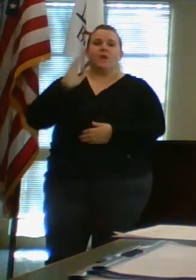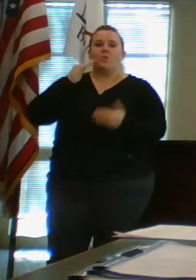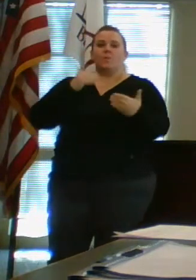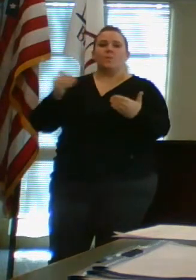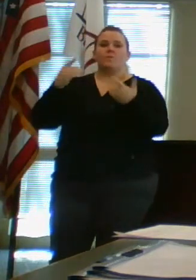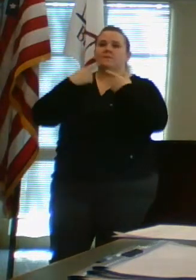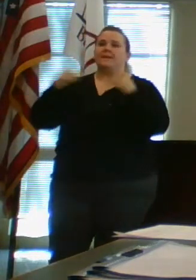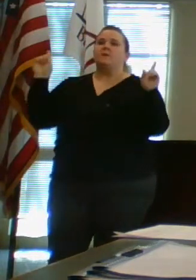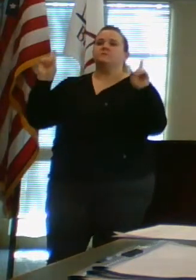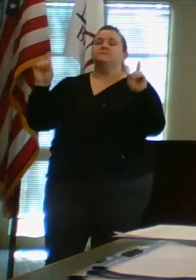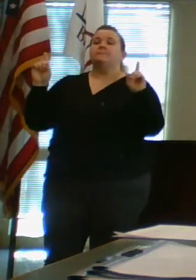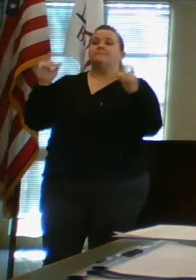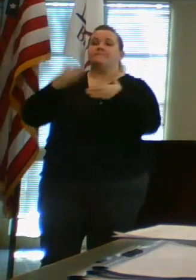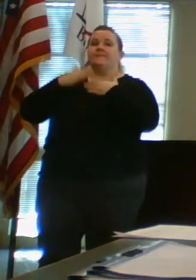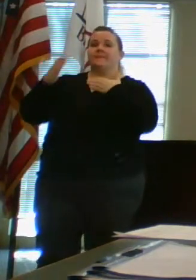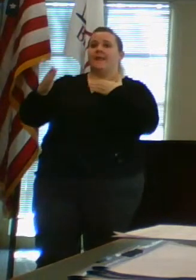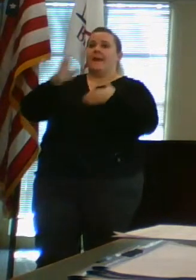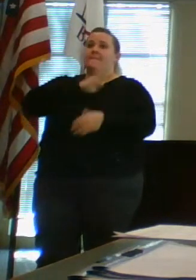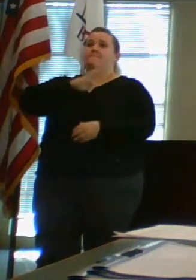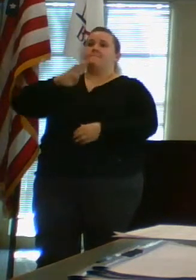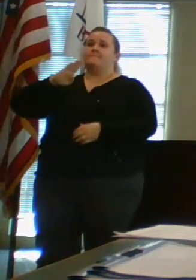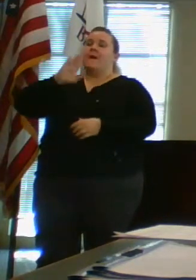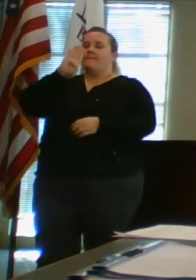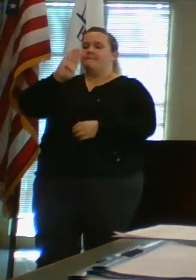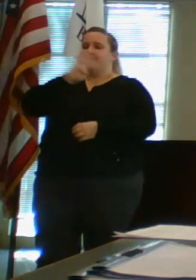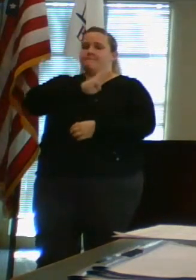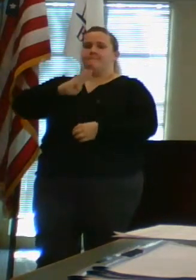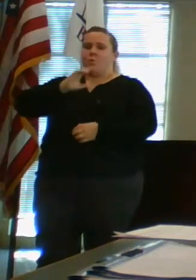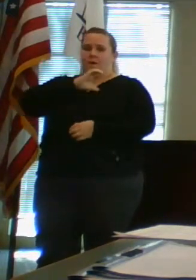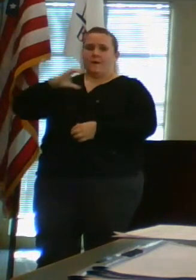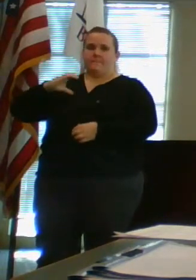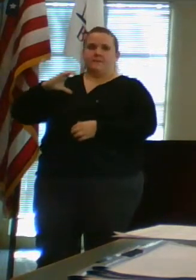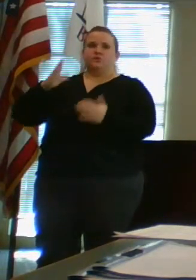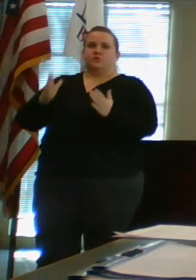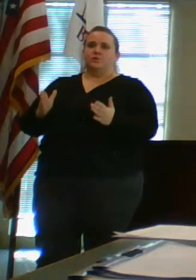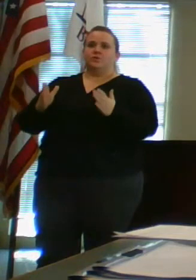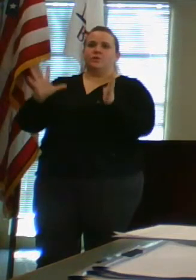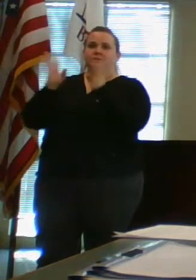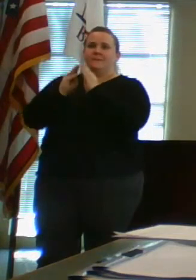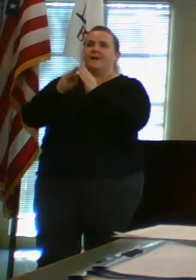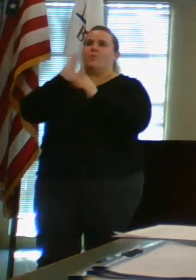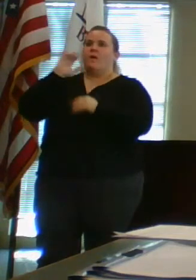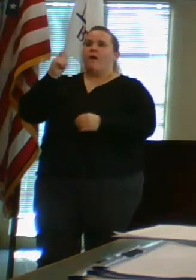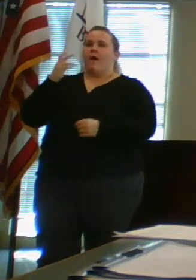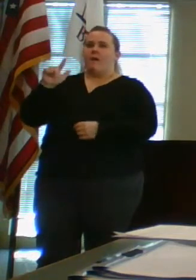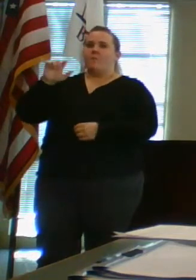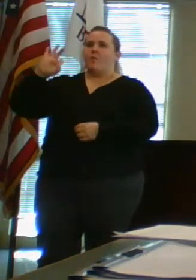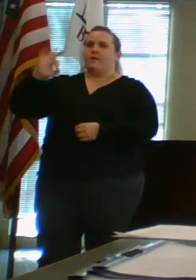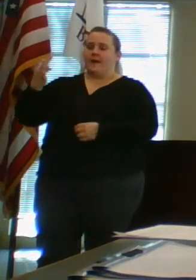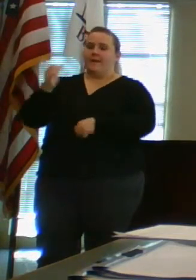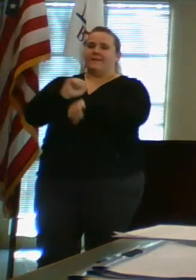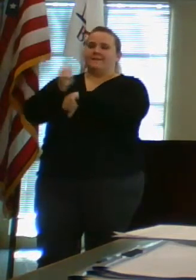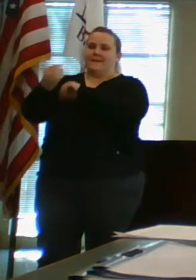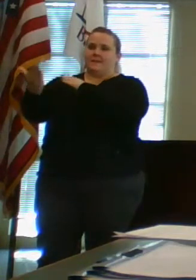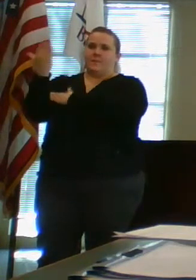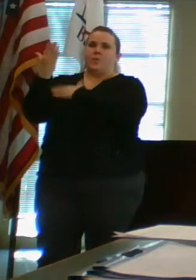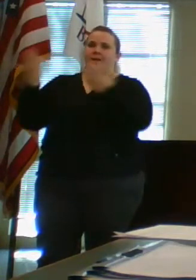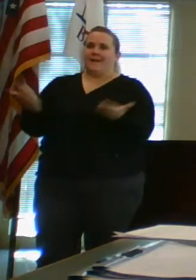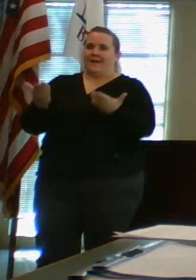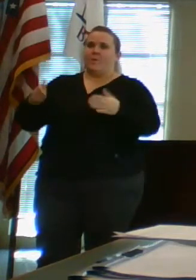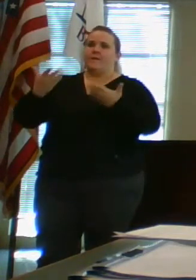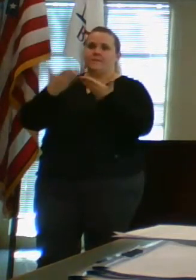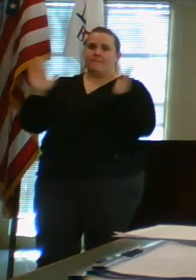will move to announcements. The next Beaver County Board of Commissioners public meeting will be held on April 9, 2020, at 10 a.m. here in the Commissioner's public meeting room.